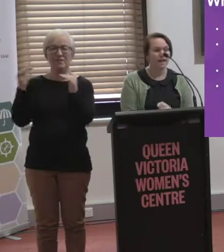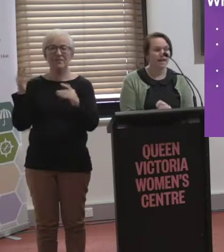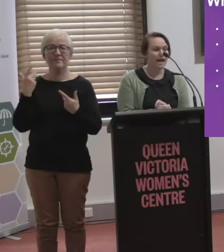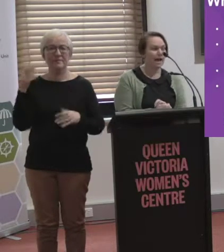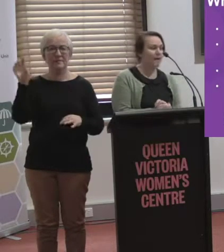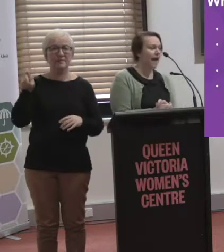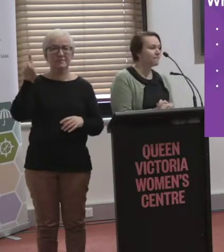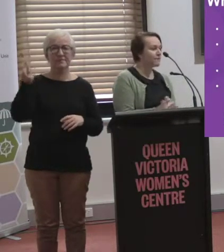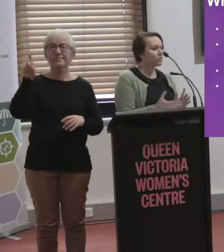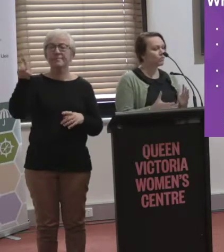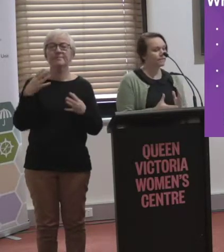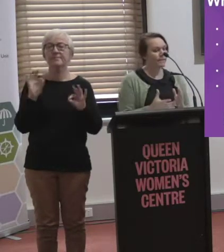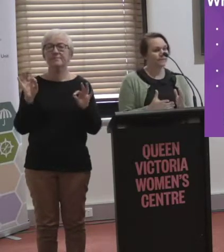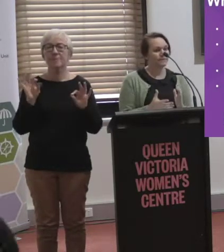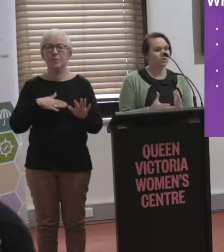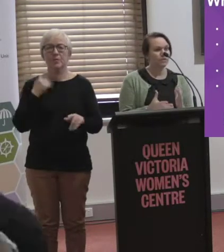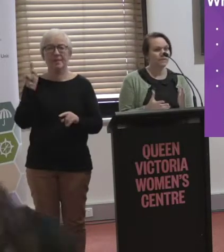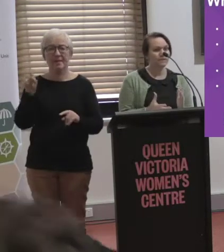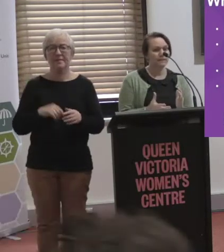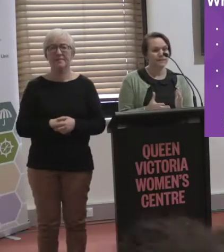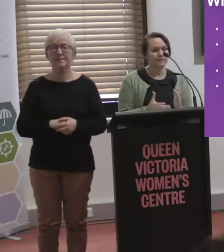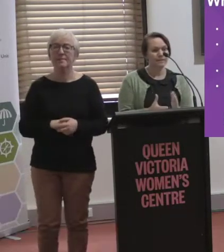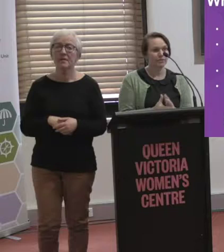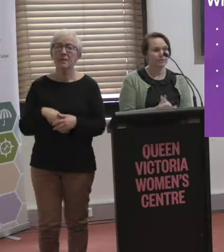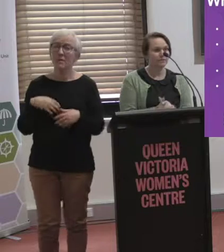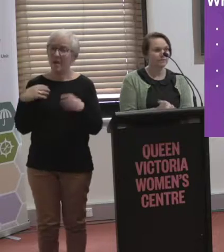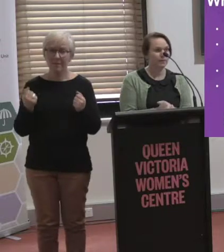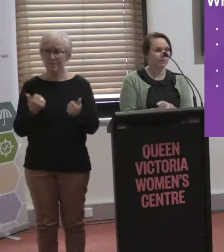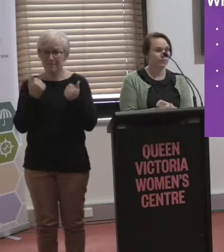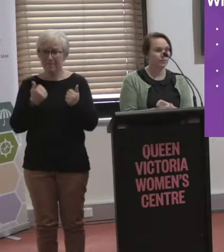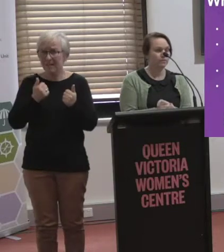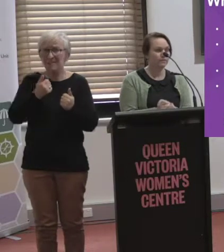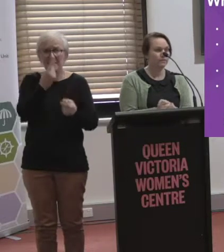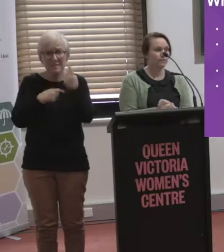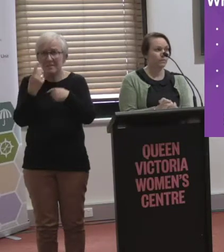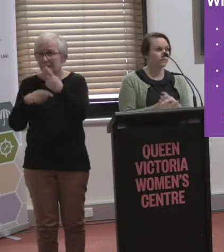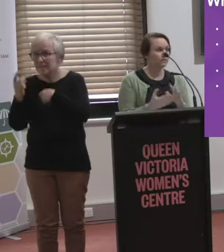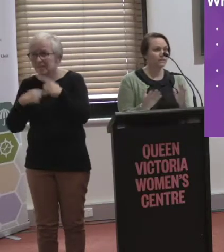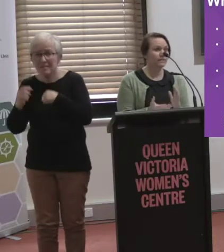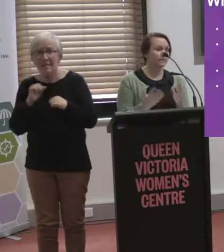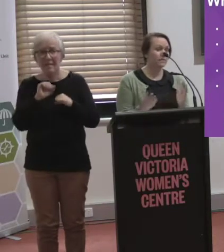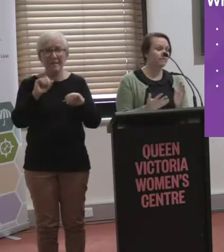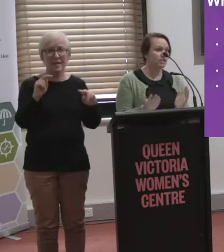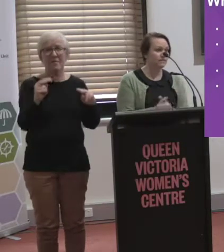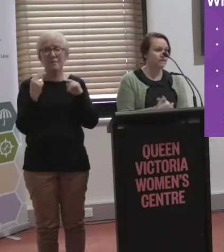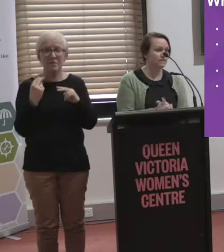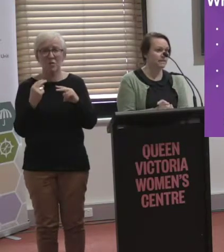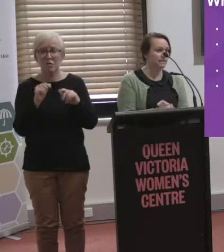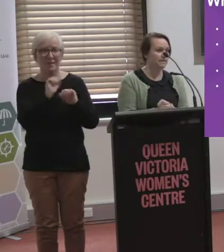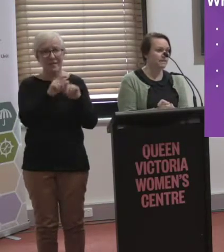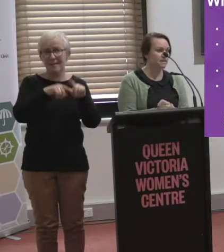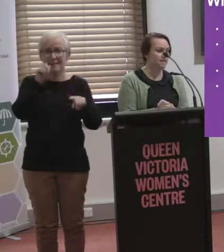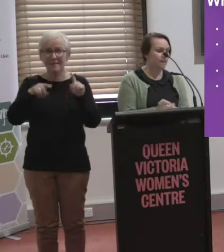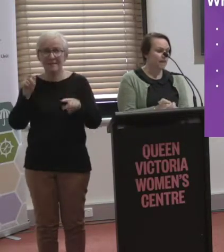having all of these views and experiences of people living with a diverse range of